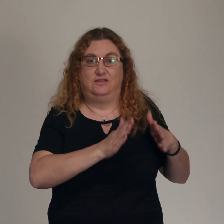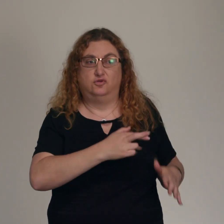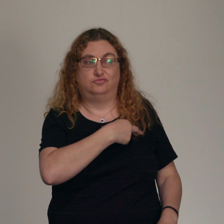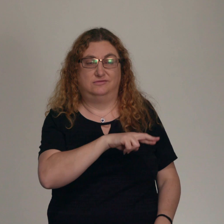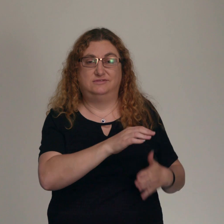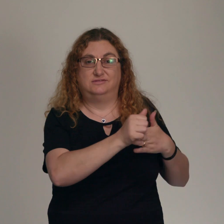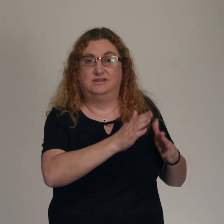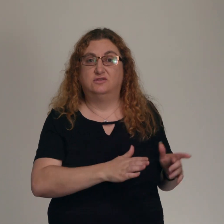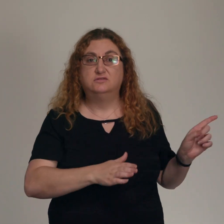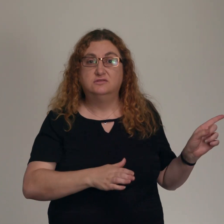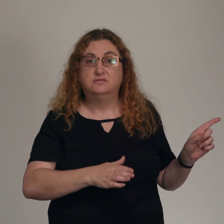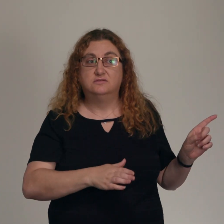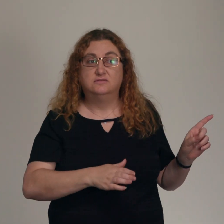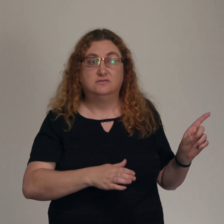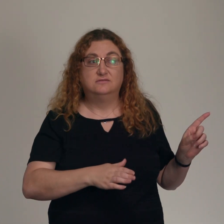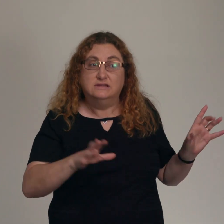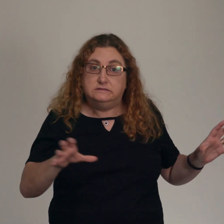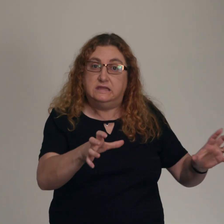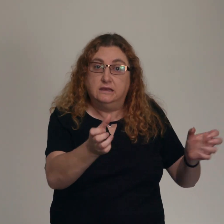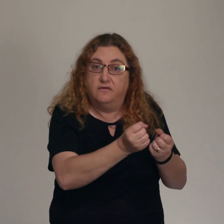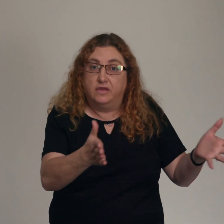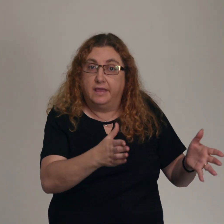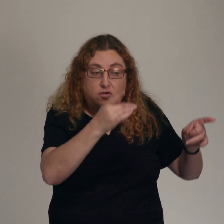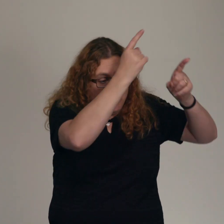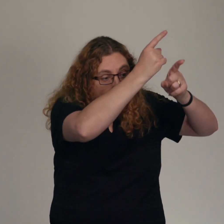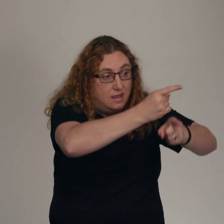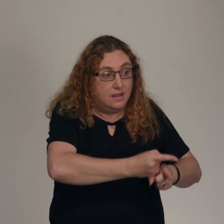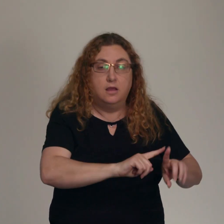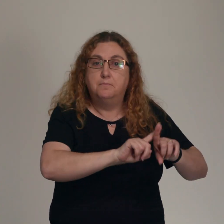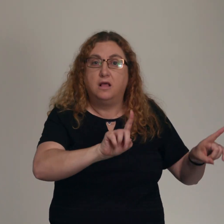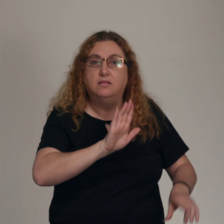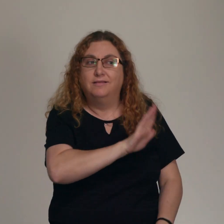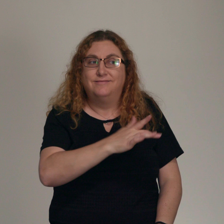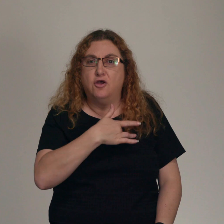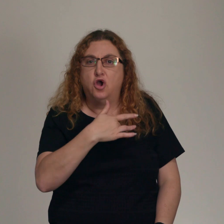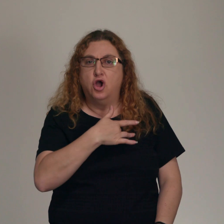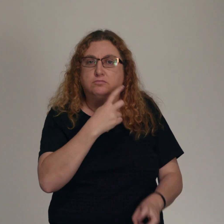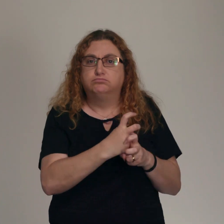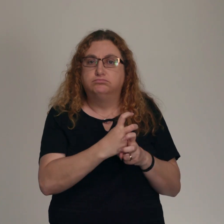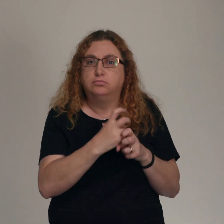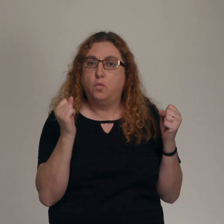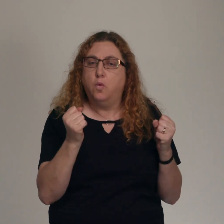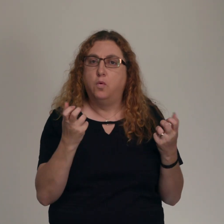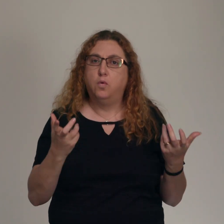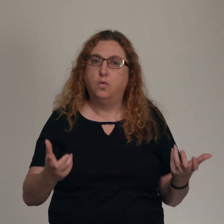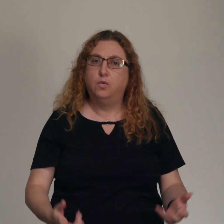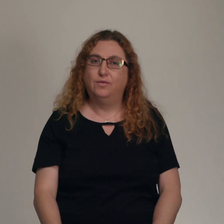They just missed the intention. They missed the heart disposition behind it. So imagine you